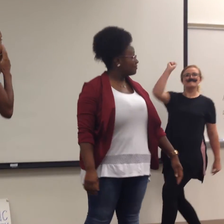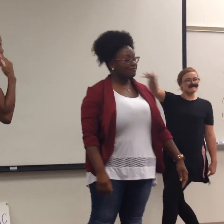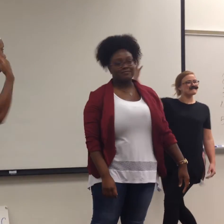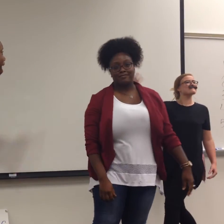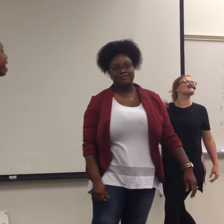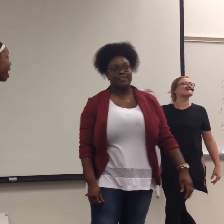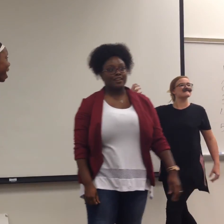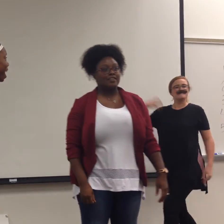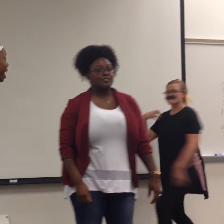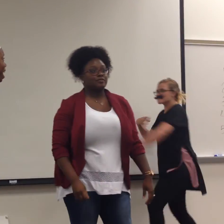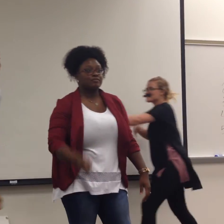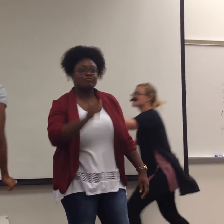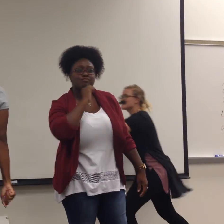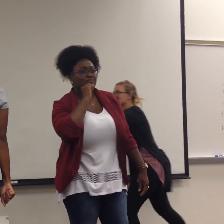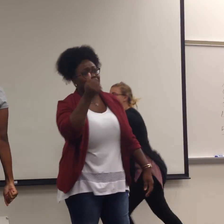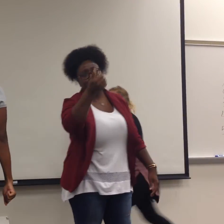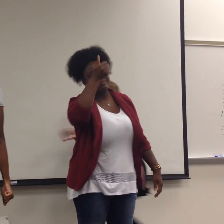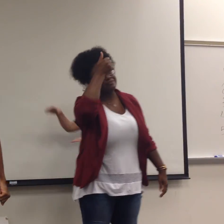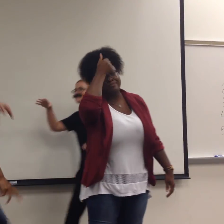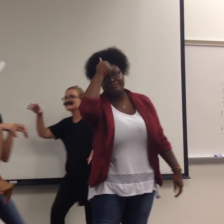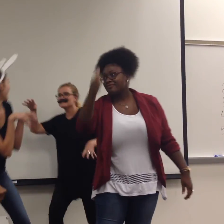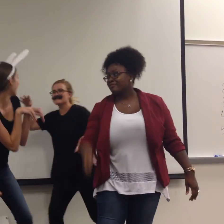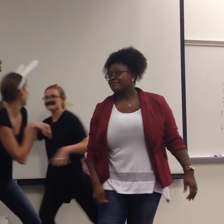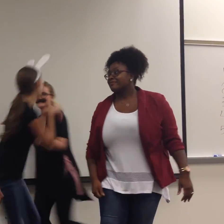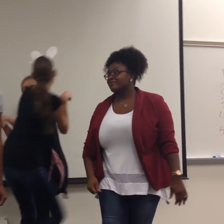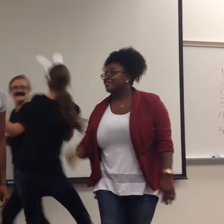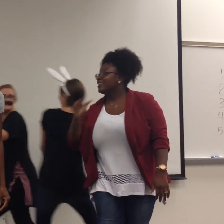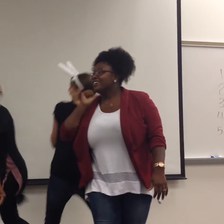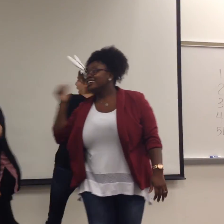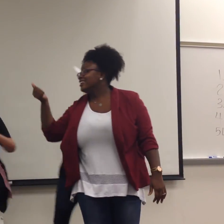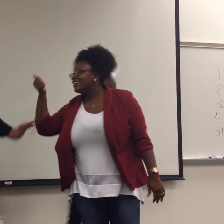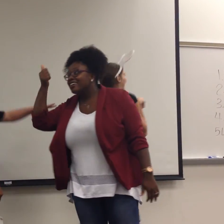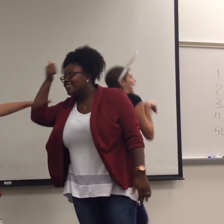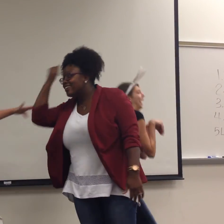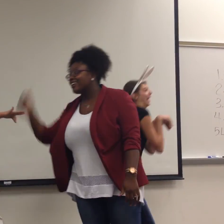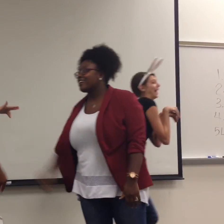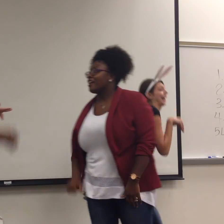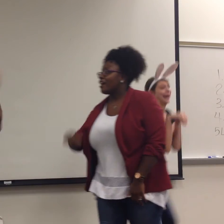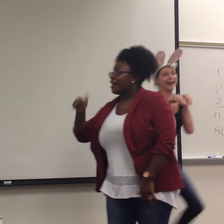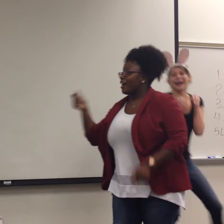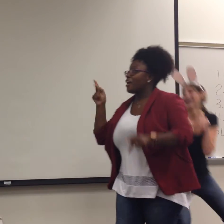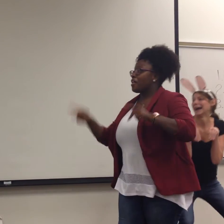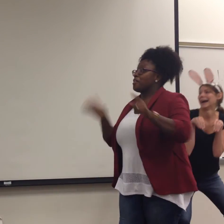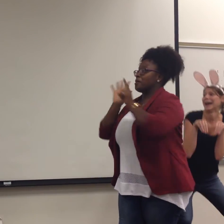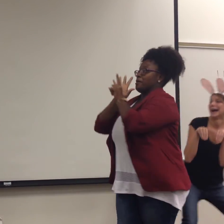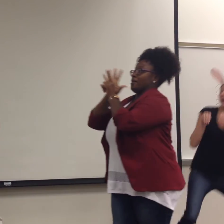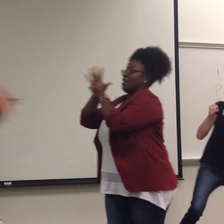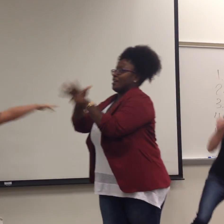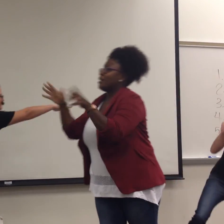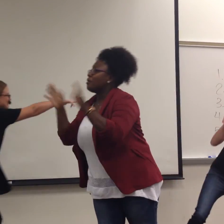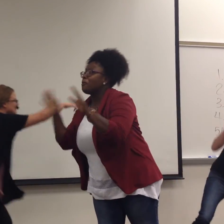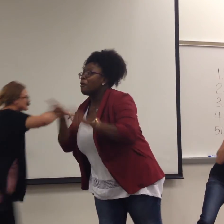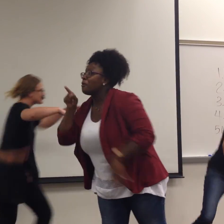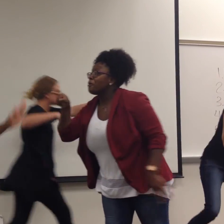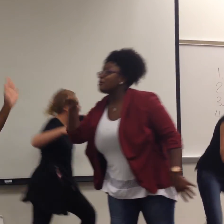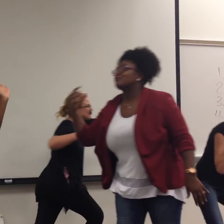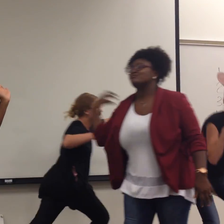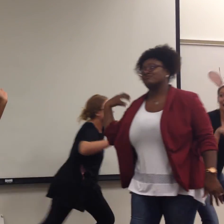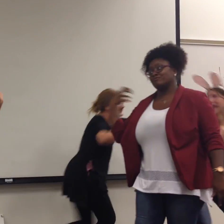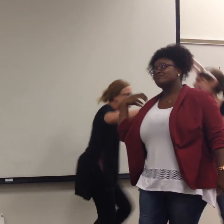behind me boss Don't be the bunny, don't be the shoe The one who steps